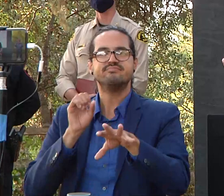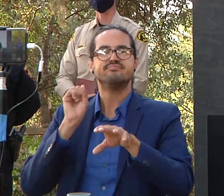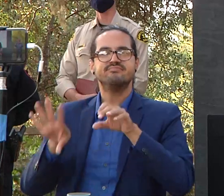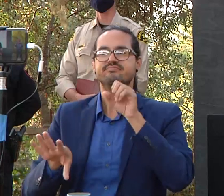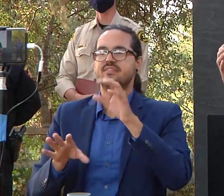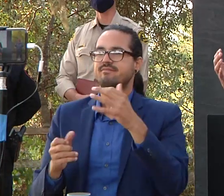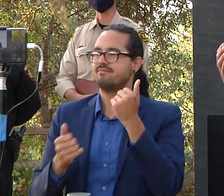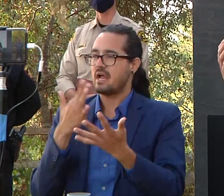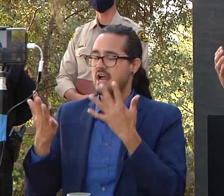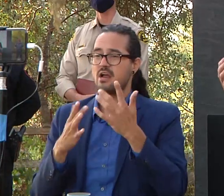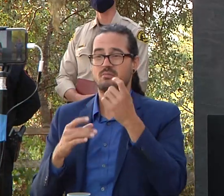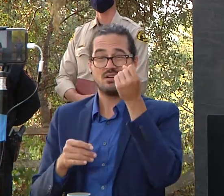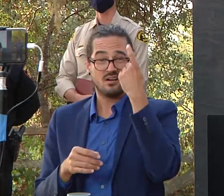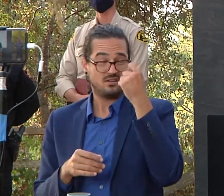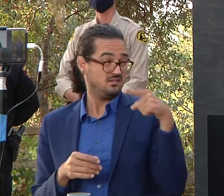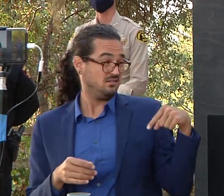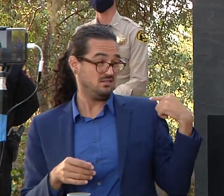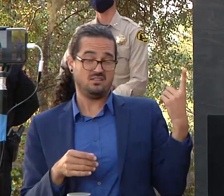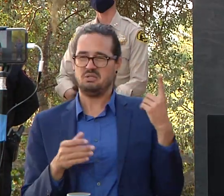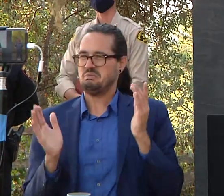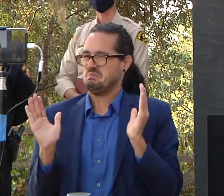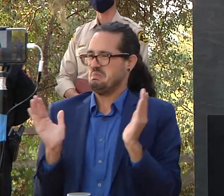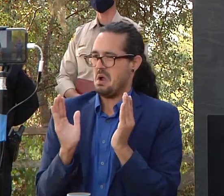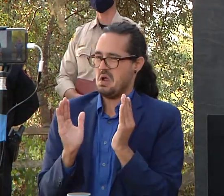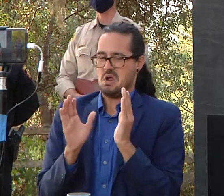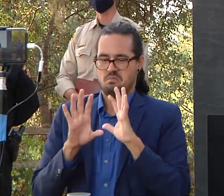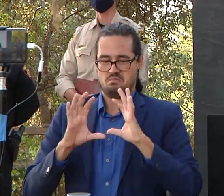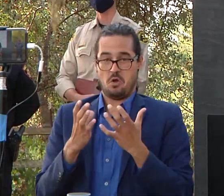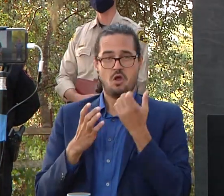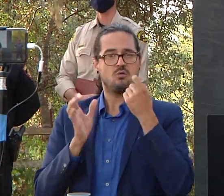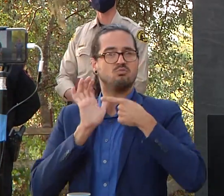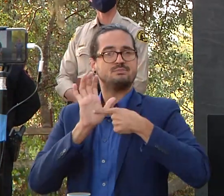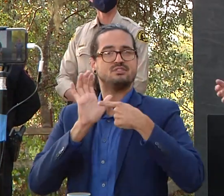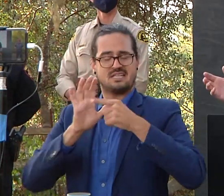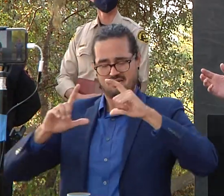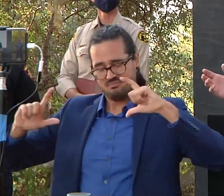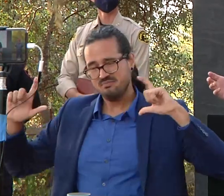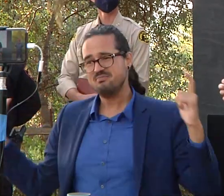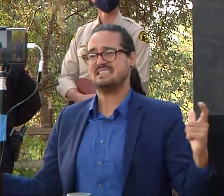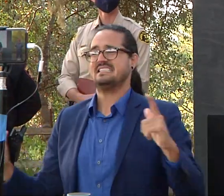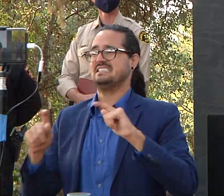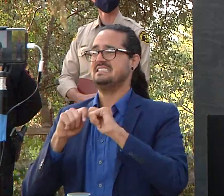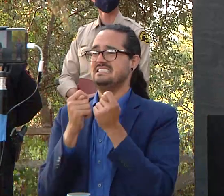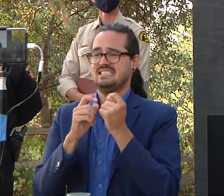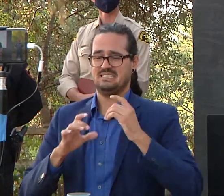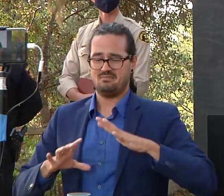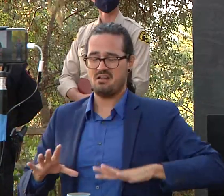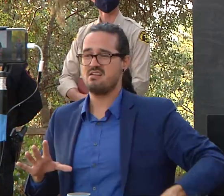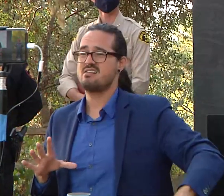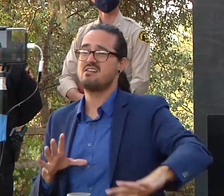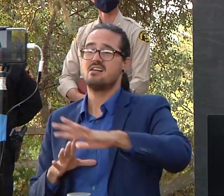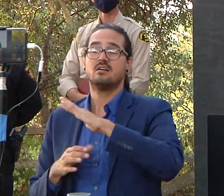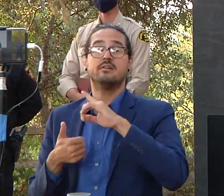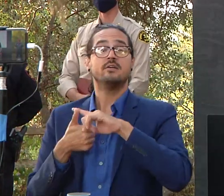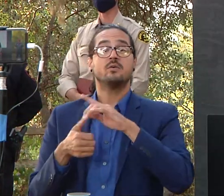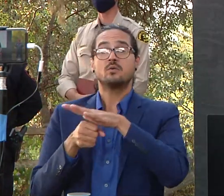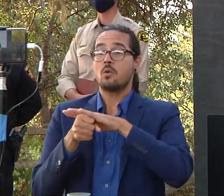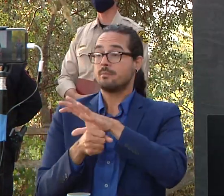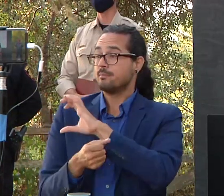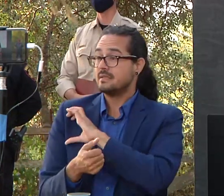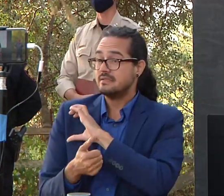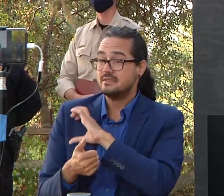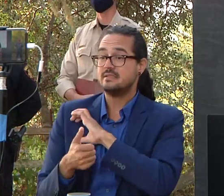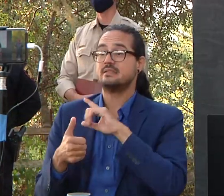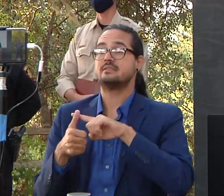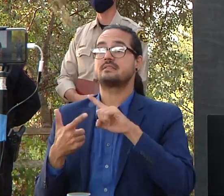small piece of a much much larger team out there and that encompasses everything from local jurisdictions in both counties to the eocs to the